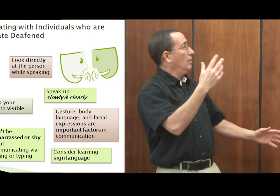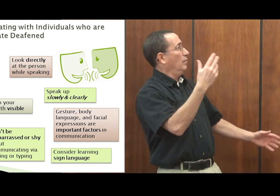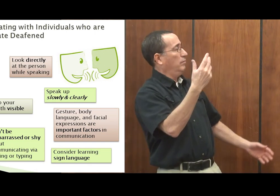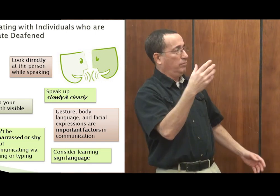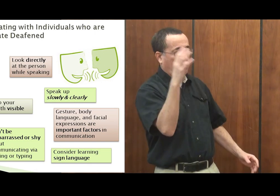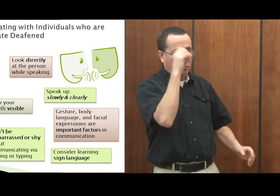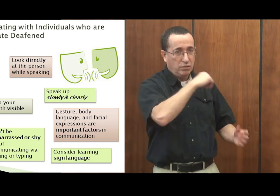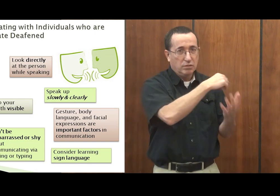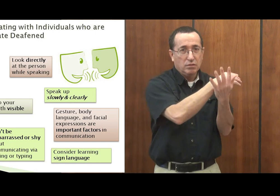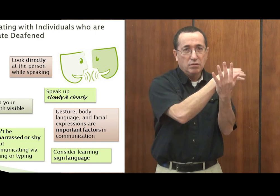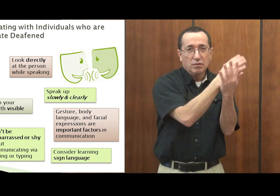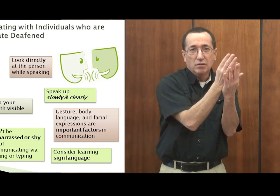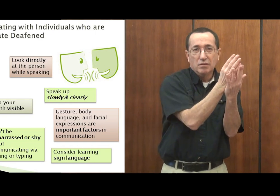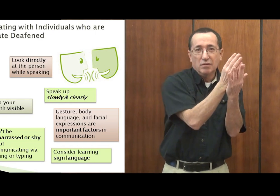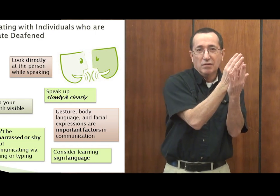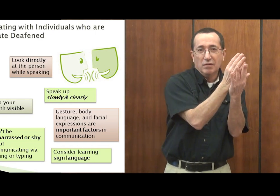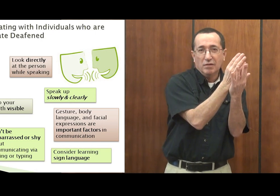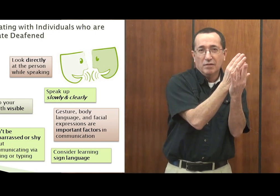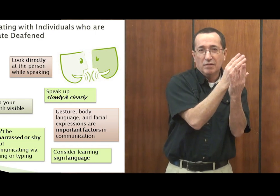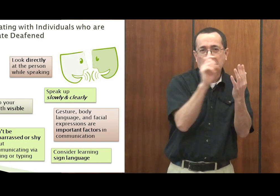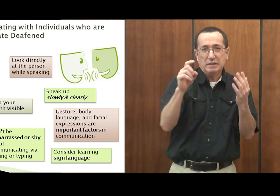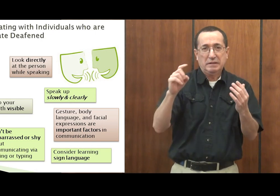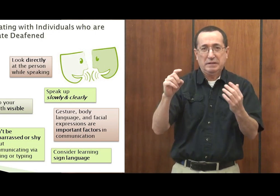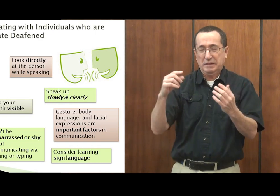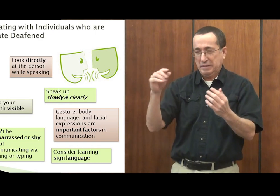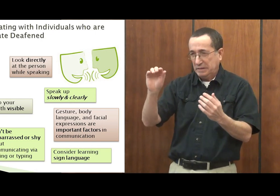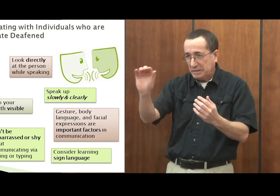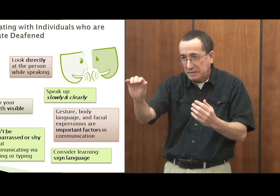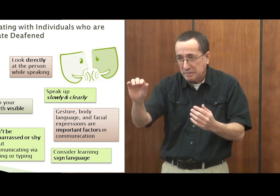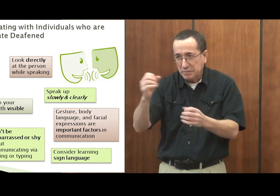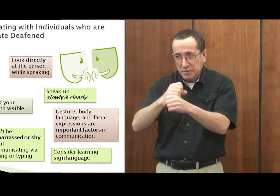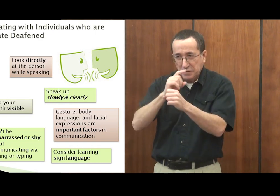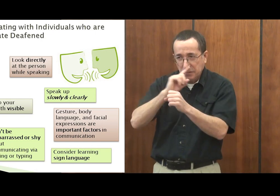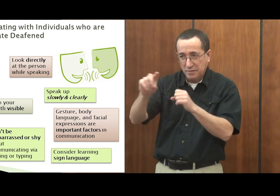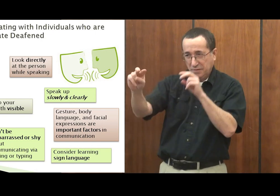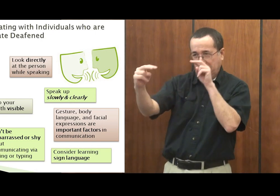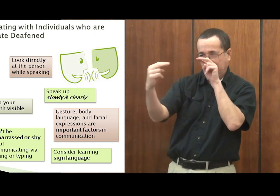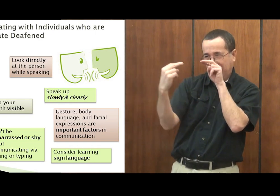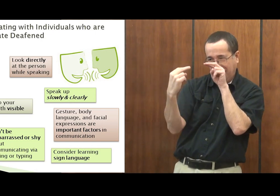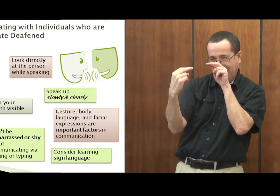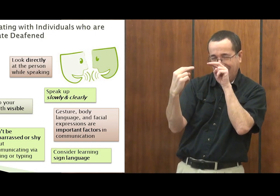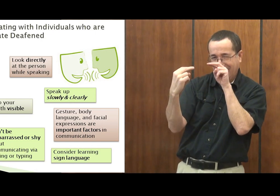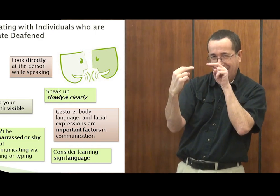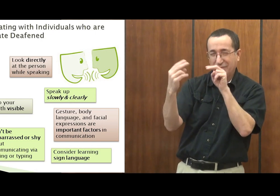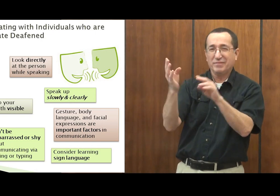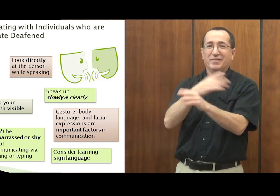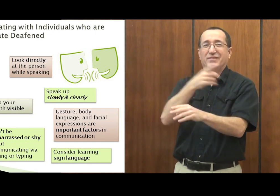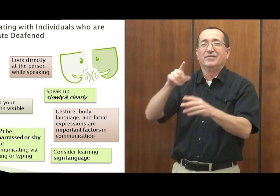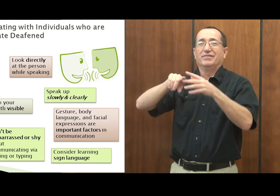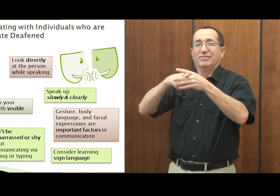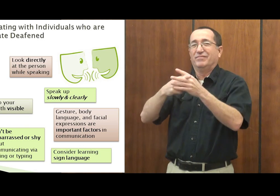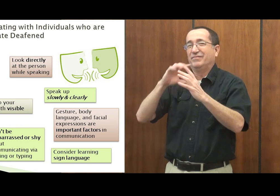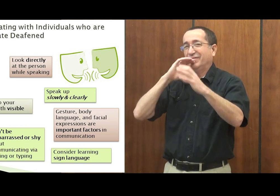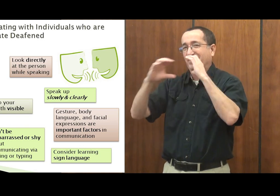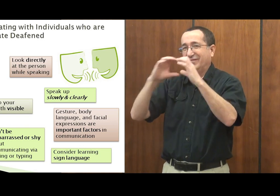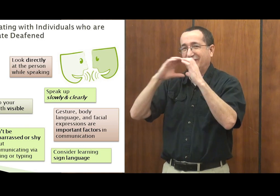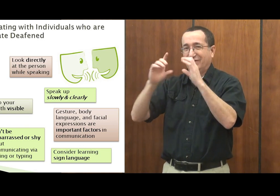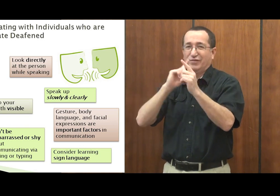looking and then they turn around to see you, they've missed everything you've said from the beginning. Wait until the person